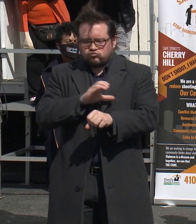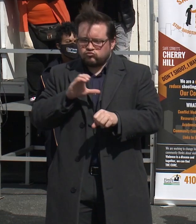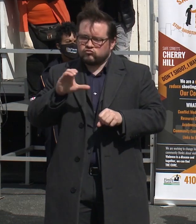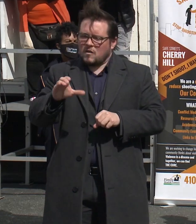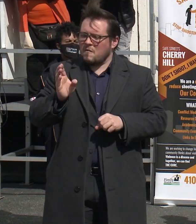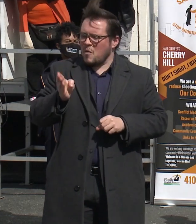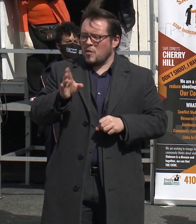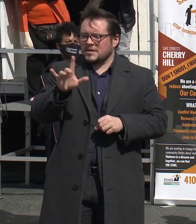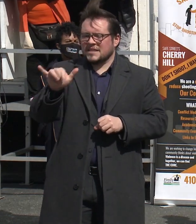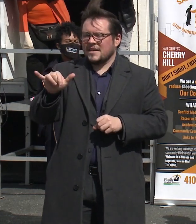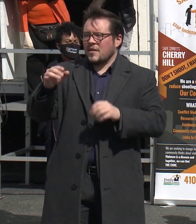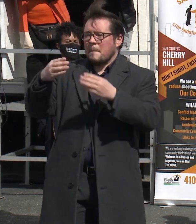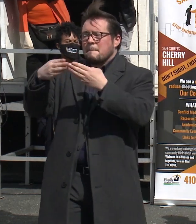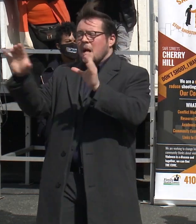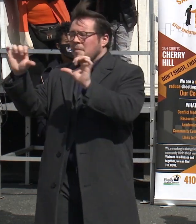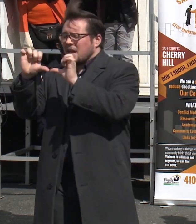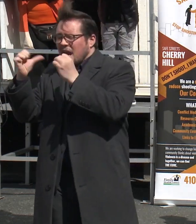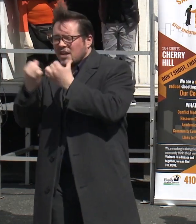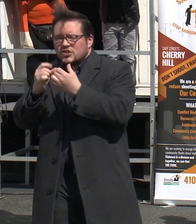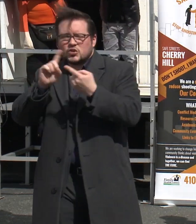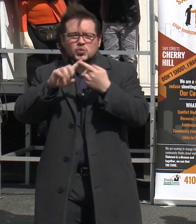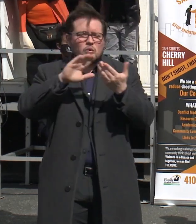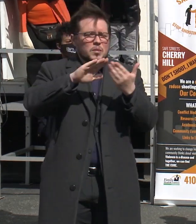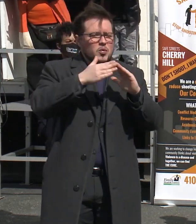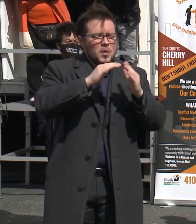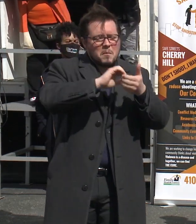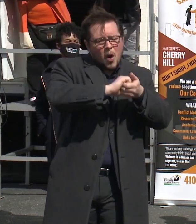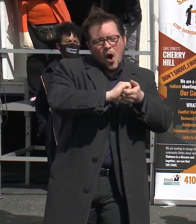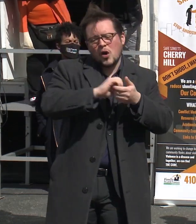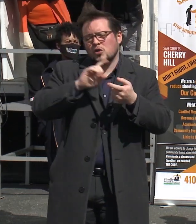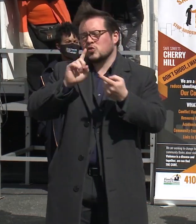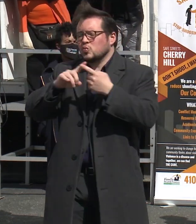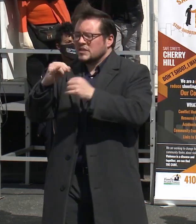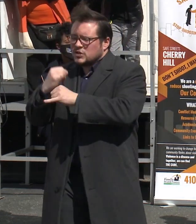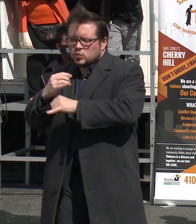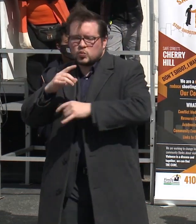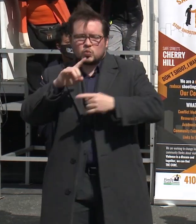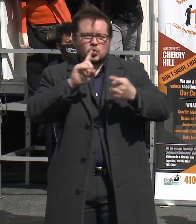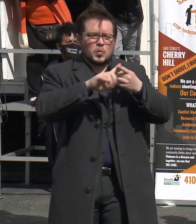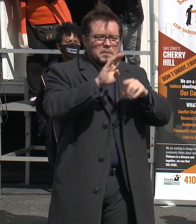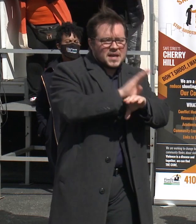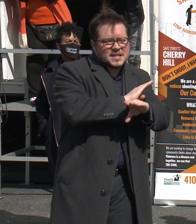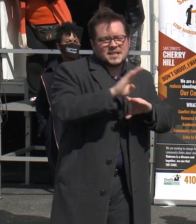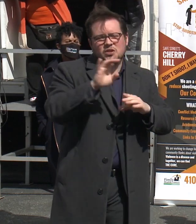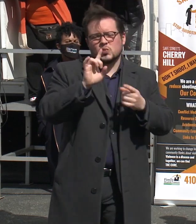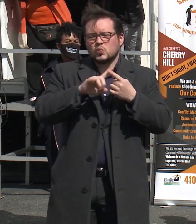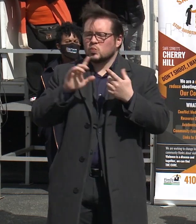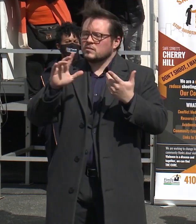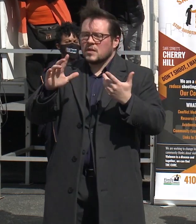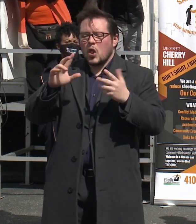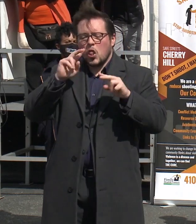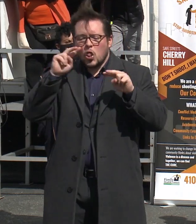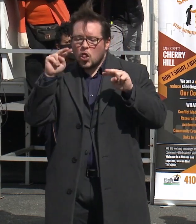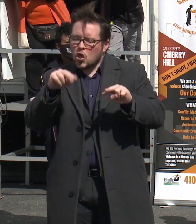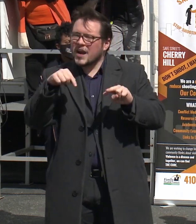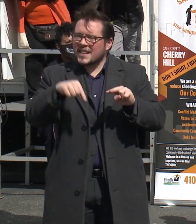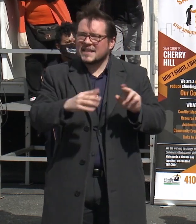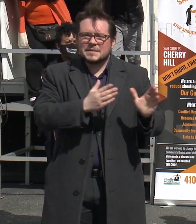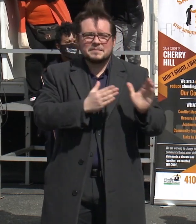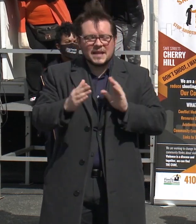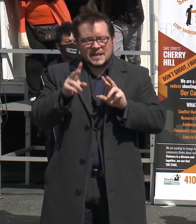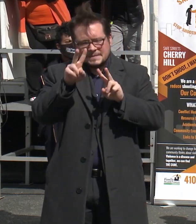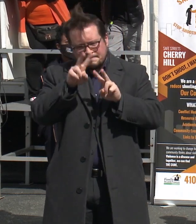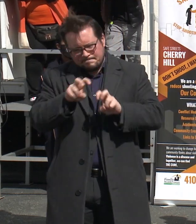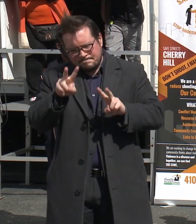from public agencies to community partners to institutions to businesses, to take a look at the draft plan and